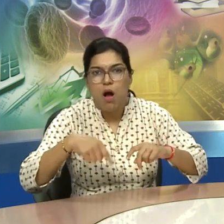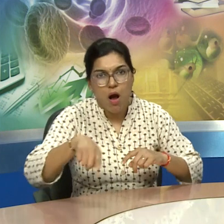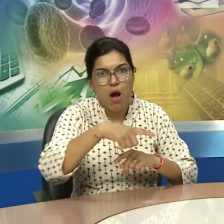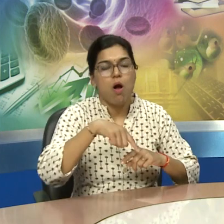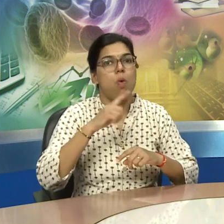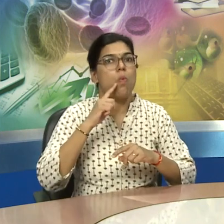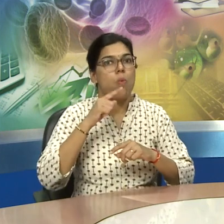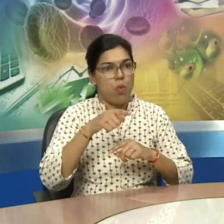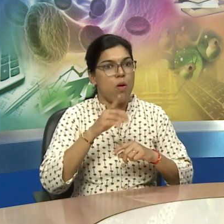when